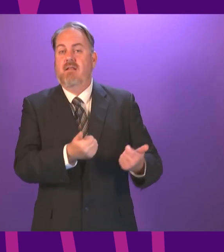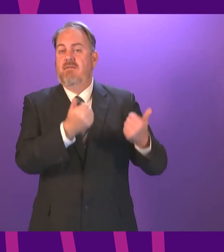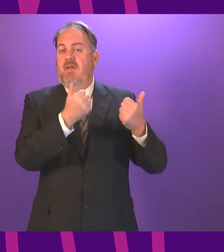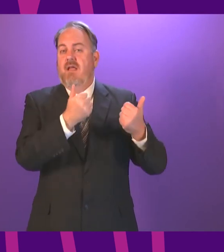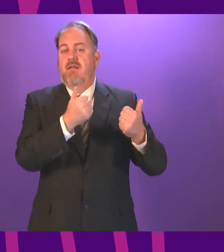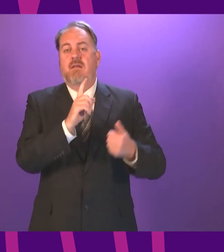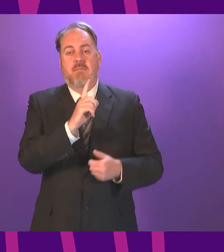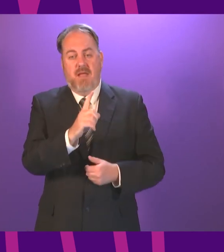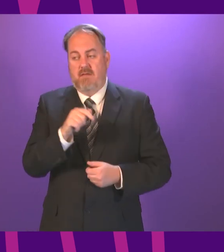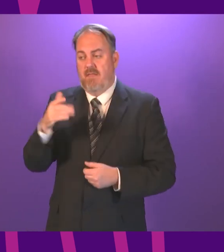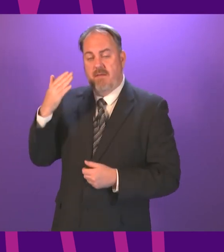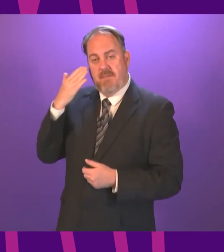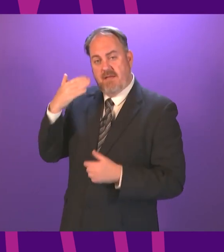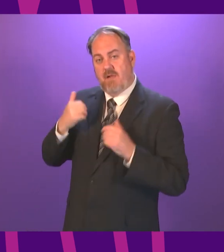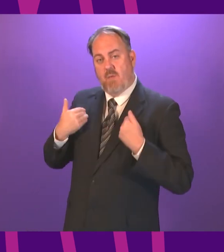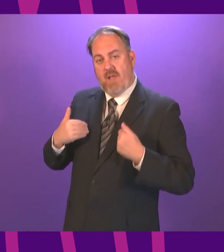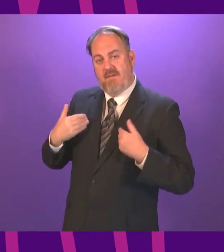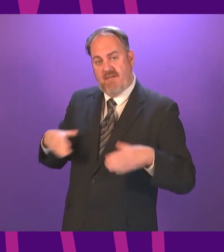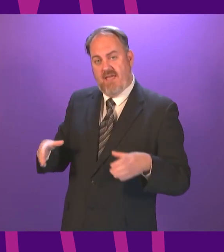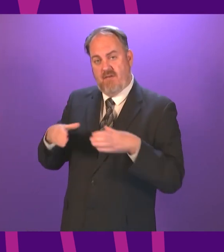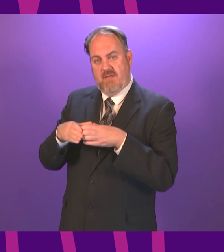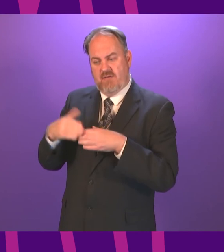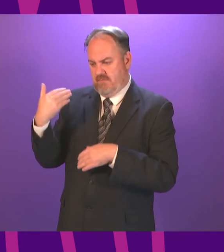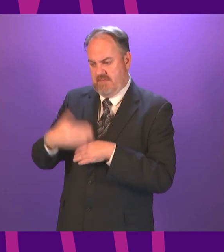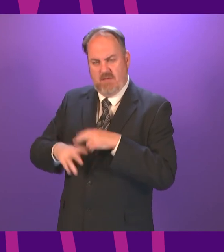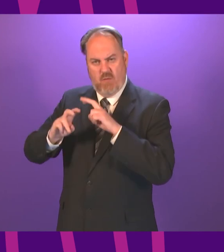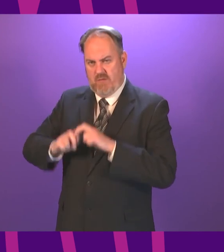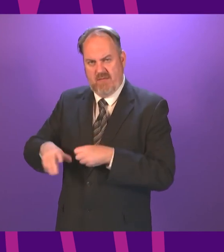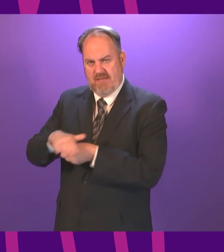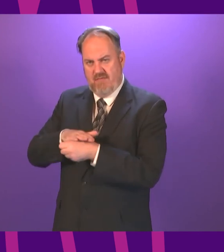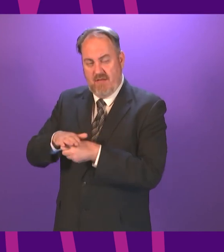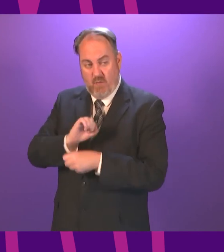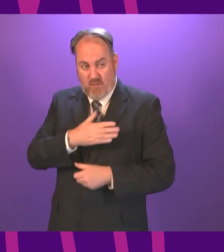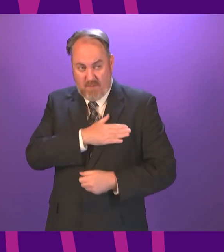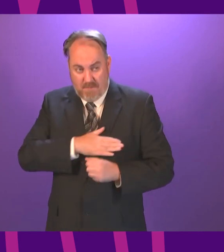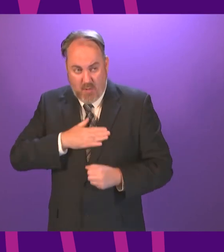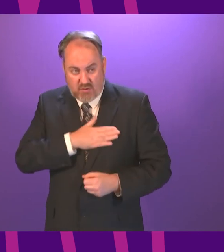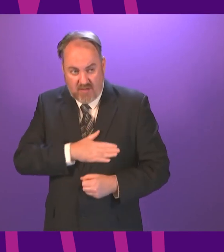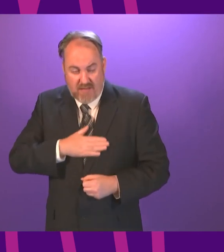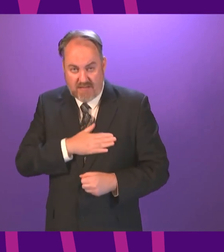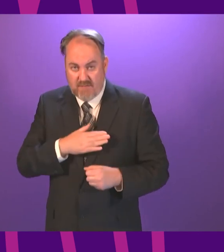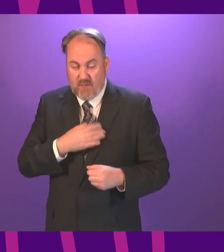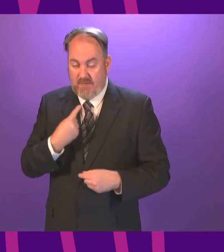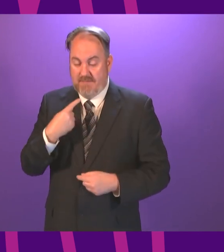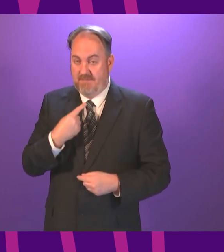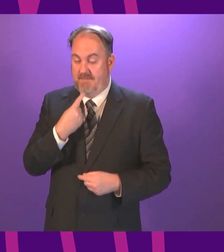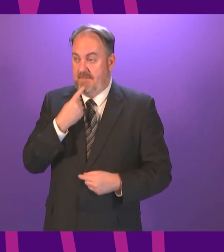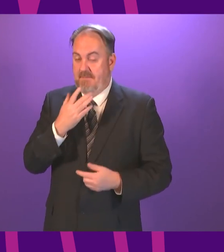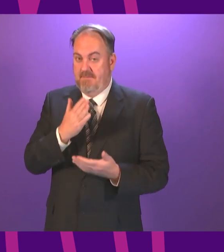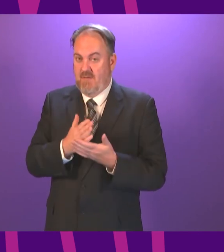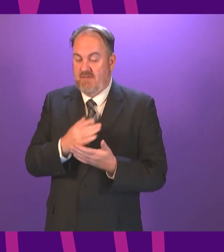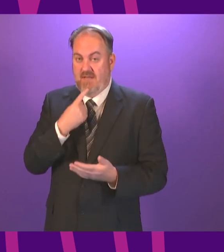Commission did not consider this, will the Minister apologise to the Parliament for misleading it and correct the official record?